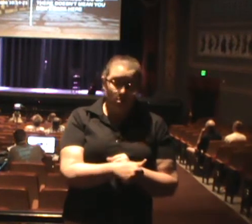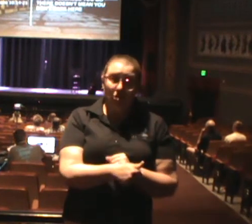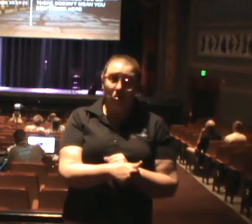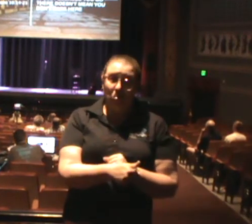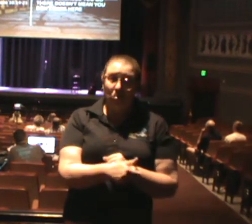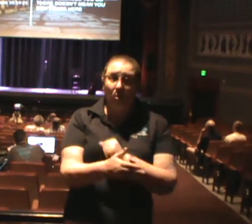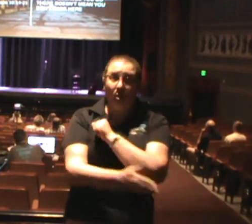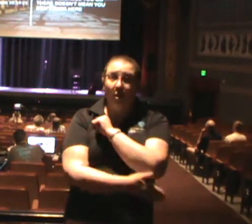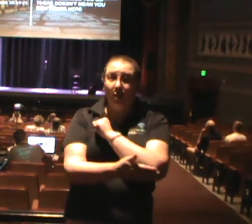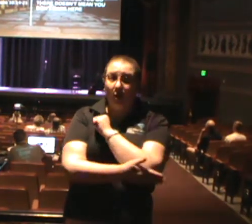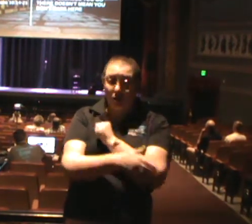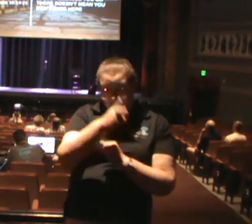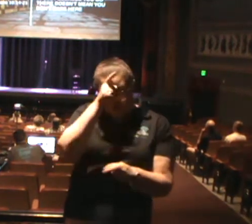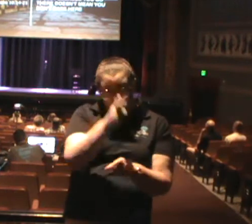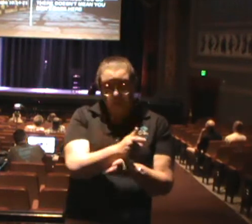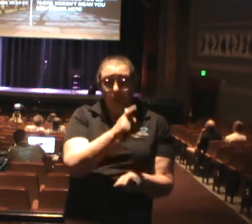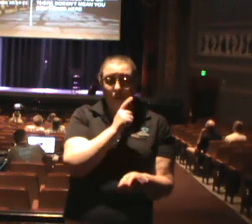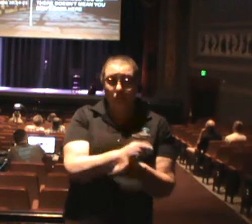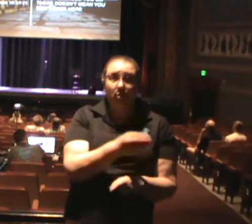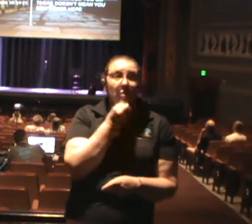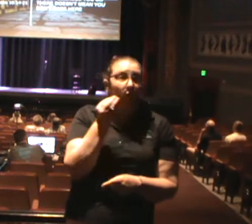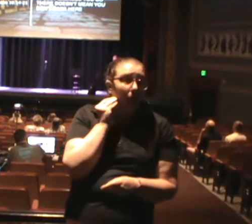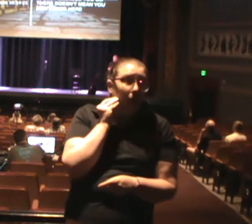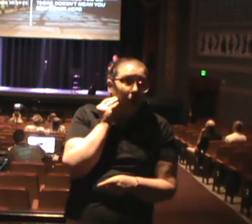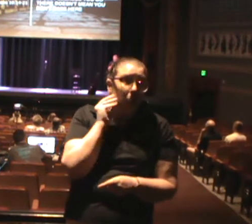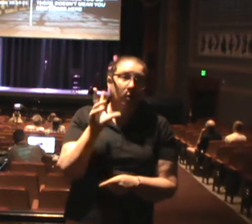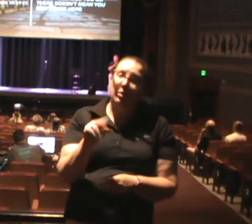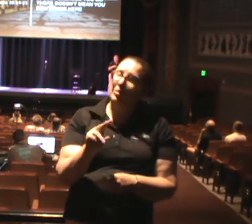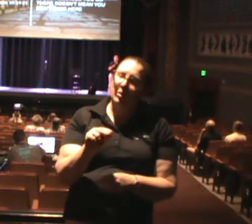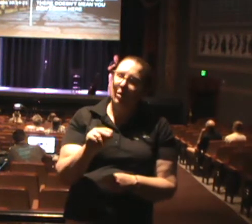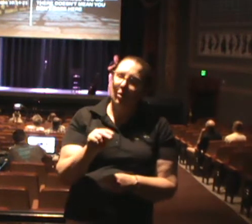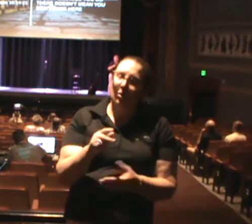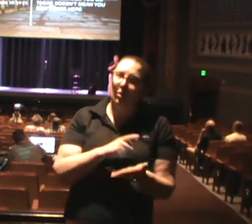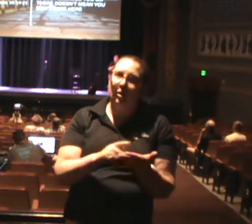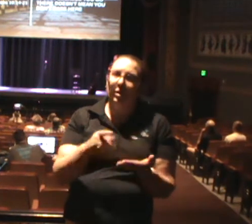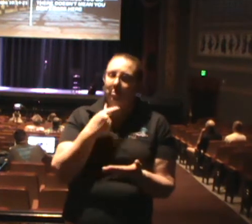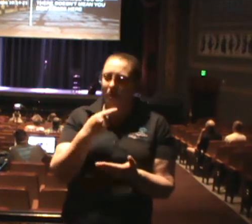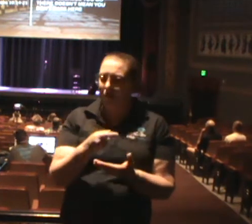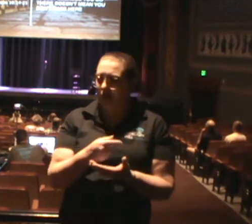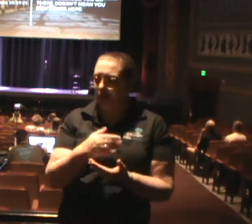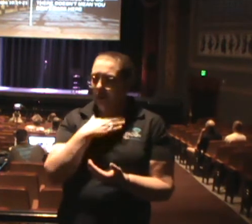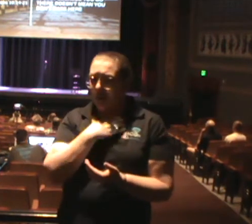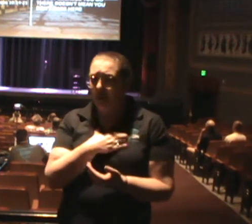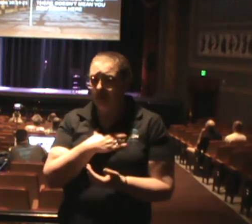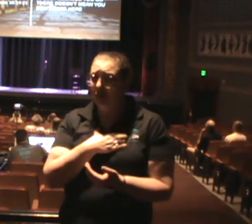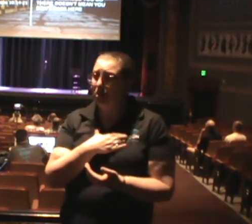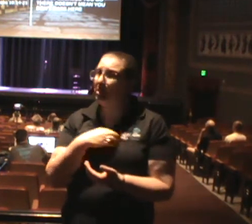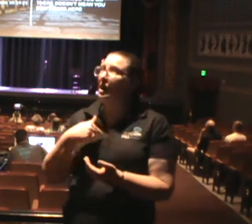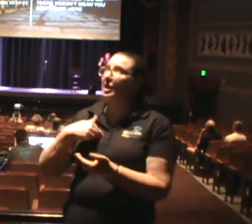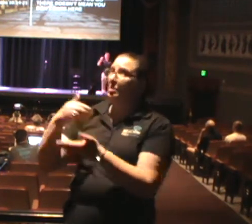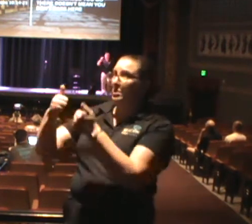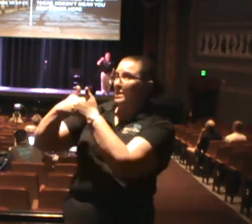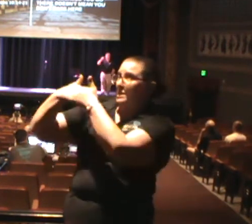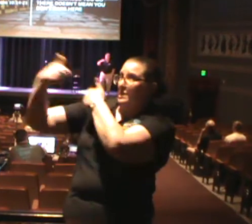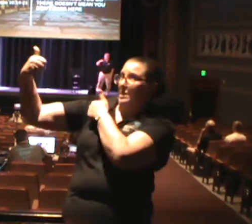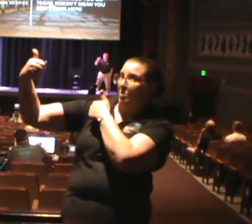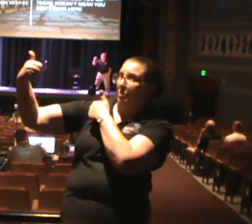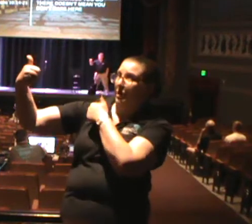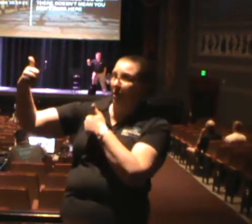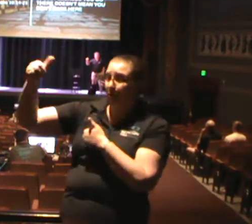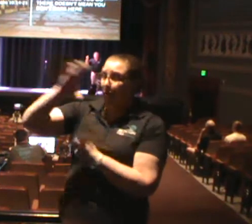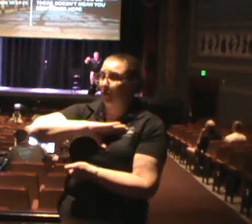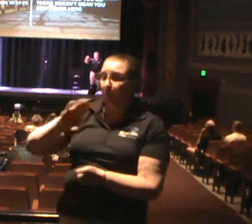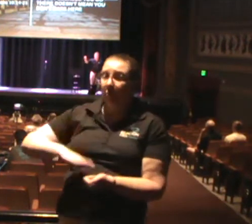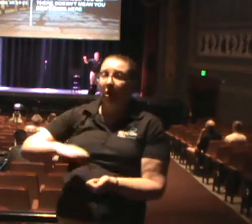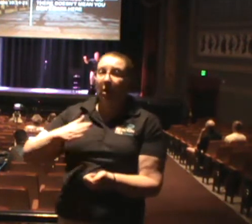care about his brothers and sisters right at home? No, Paul said, I wish I could be cut off from Christ just so that my brothers